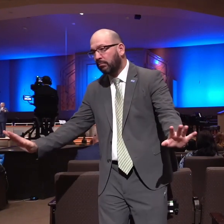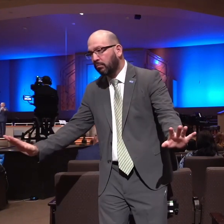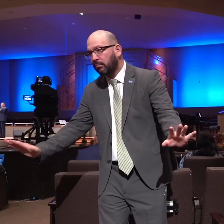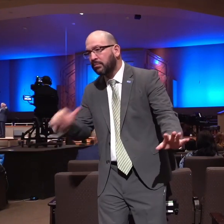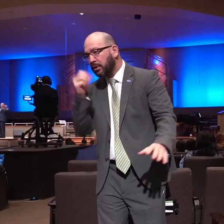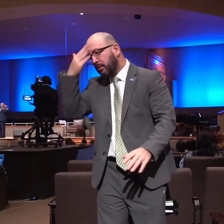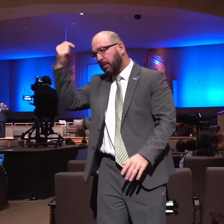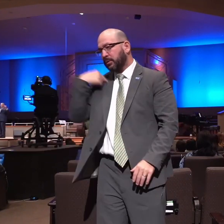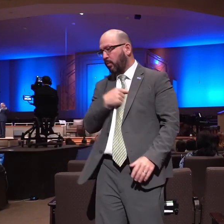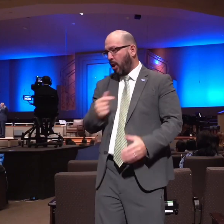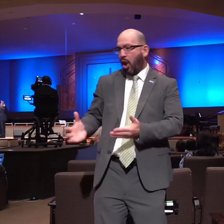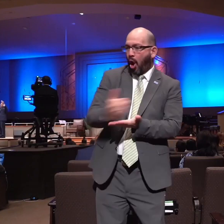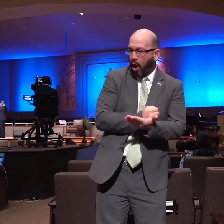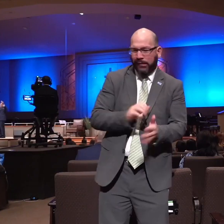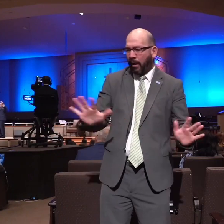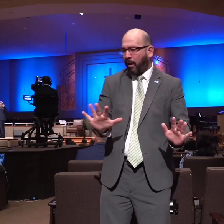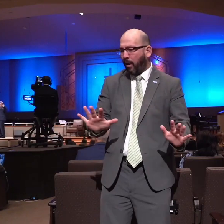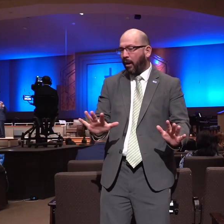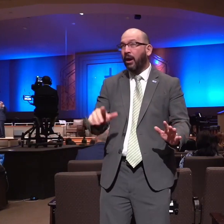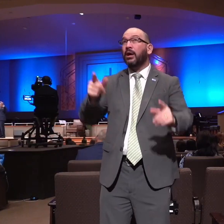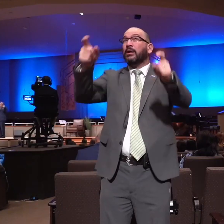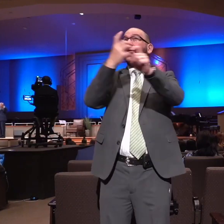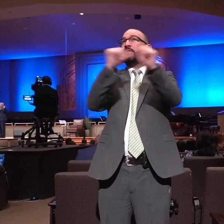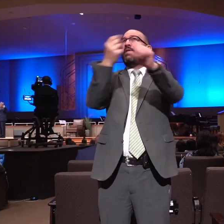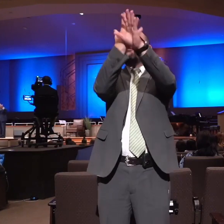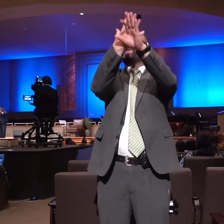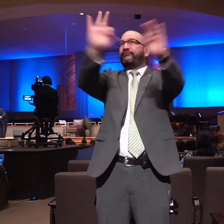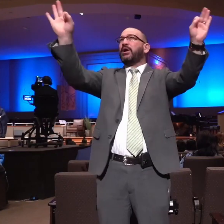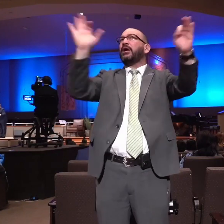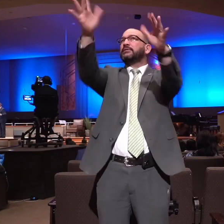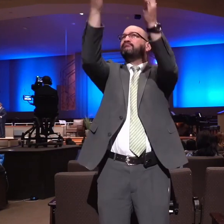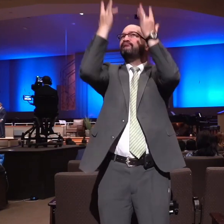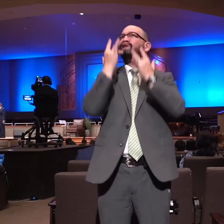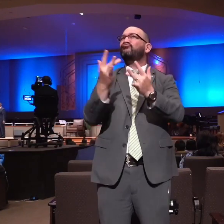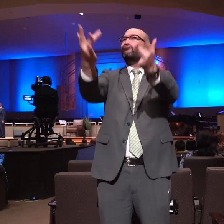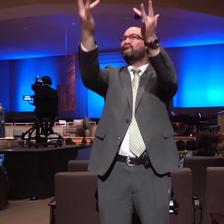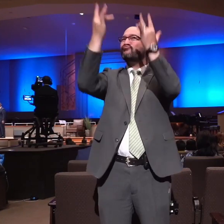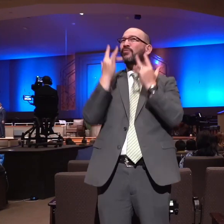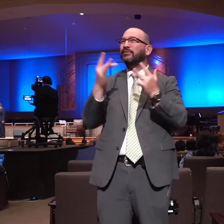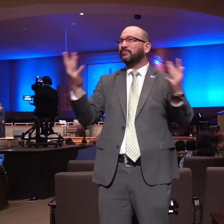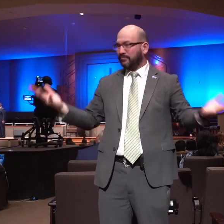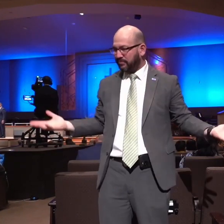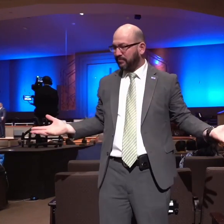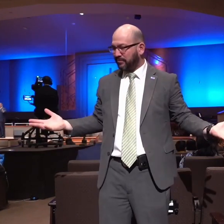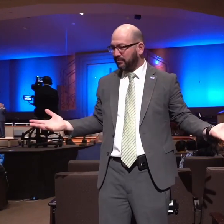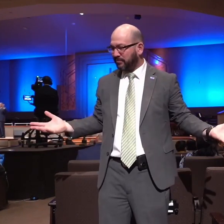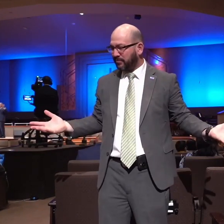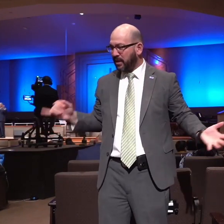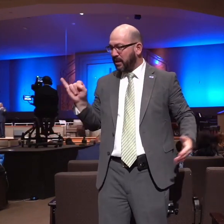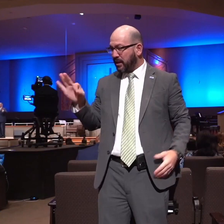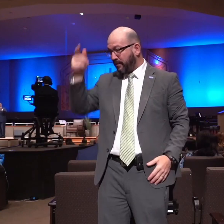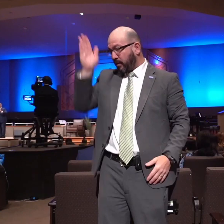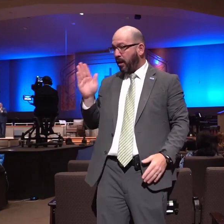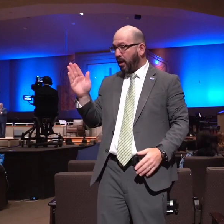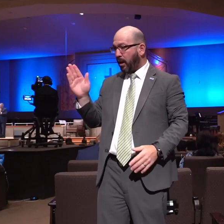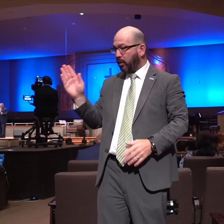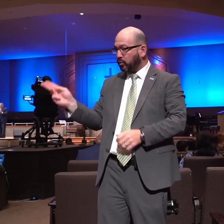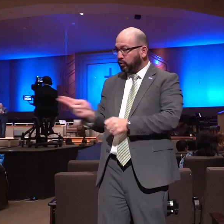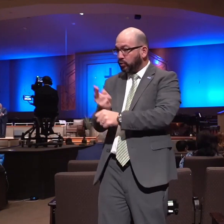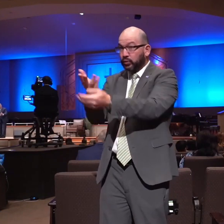we've earned it god's salvation is according to his mercy upon us and if god chooses to use us in some